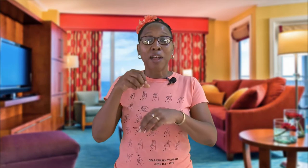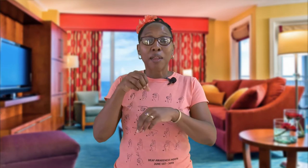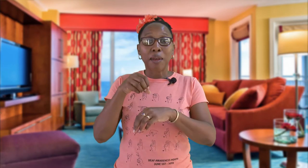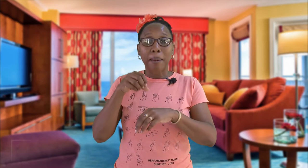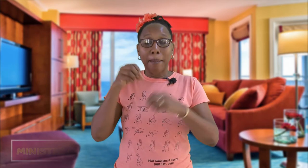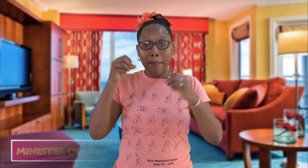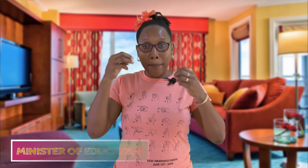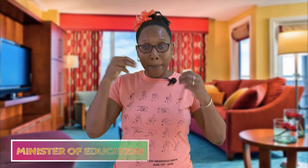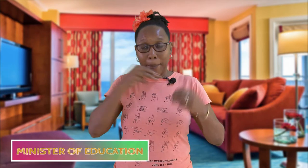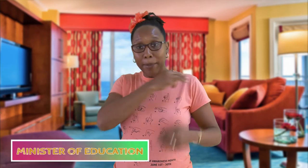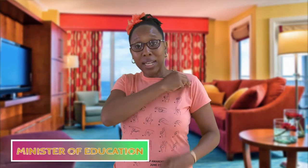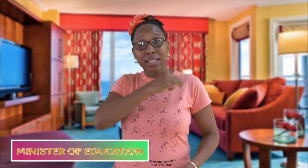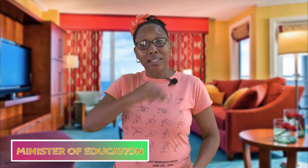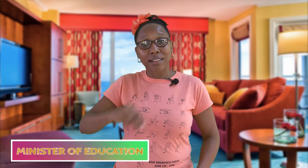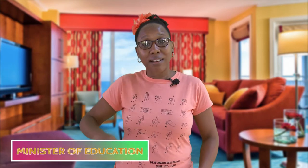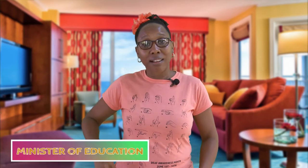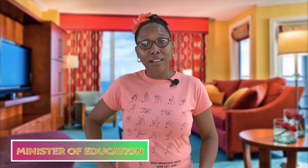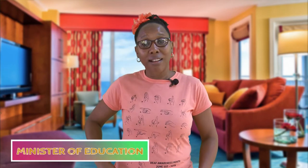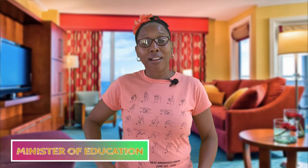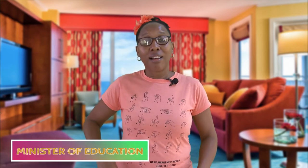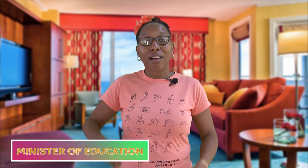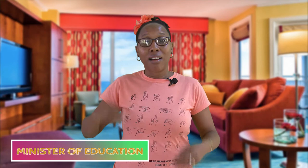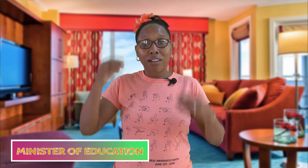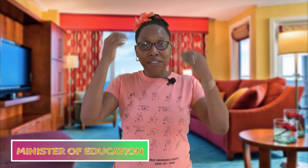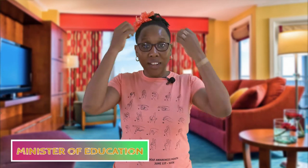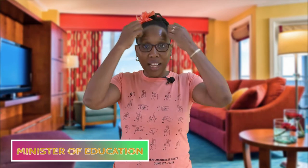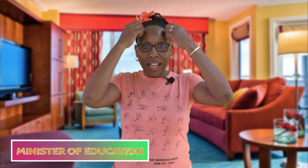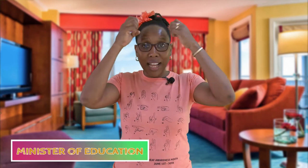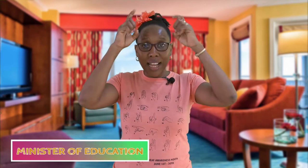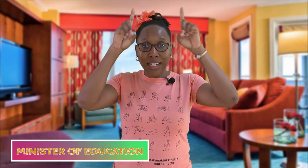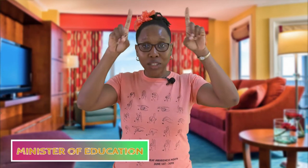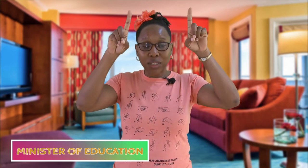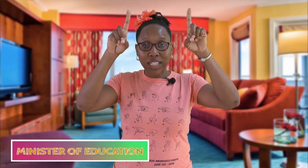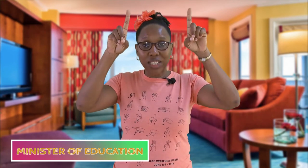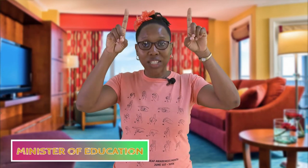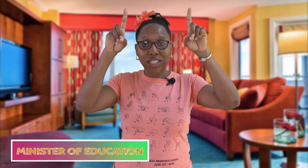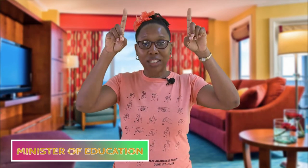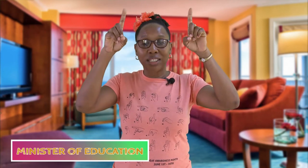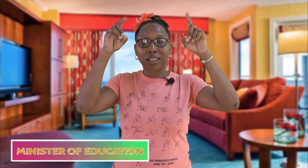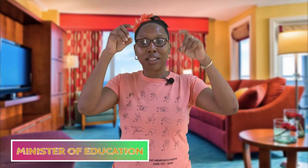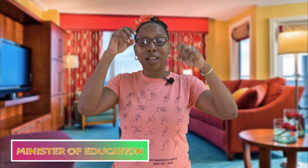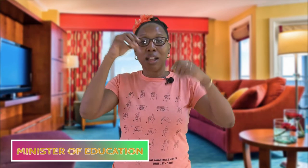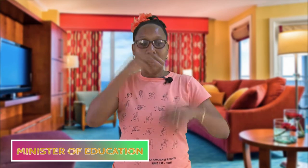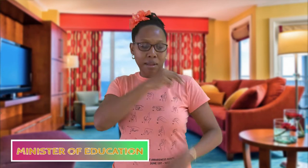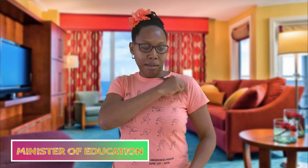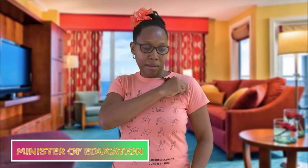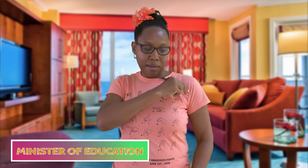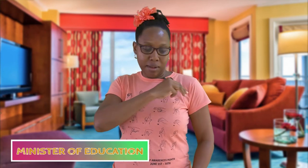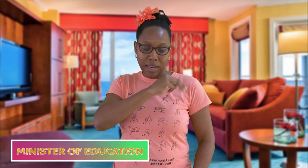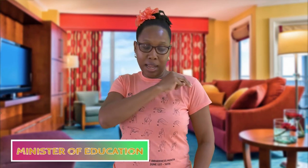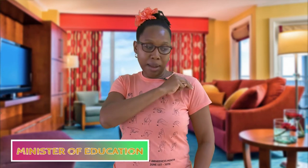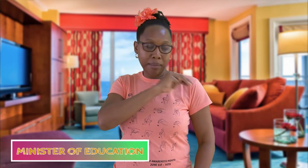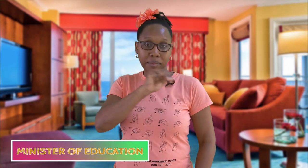the minister of education the m